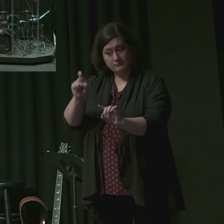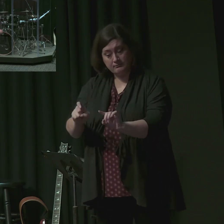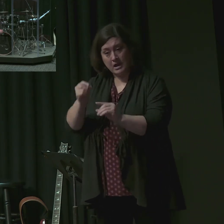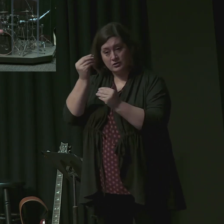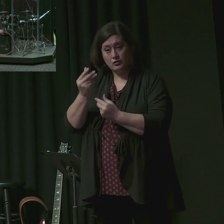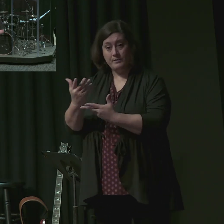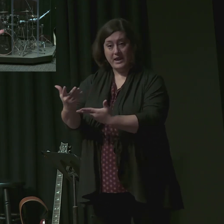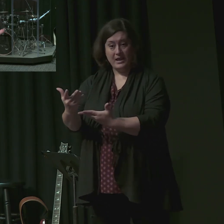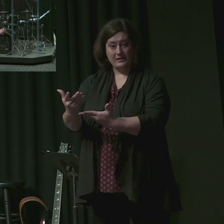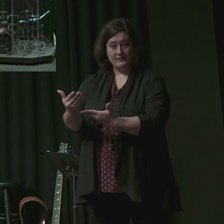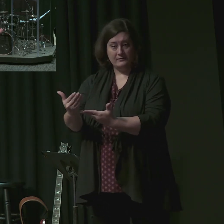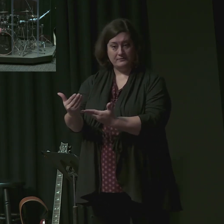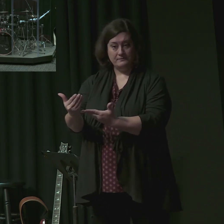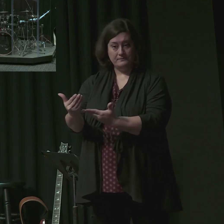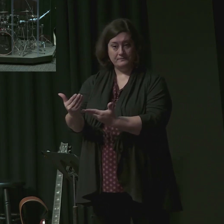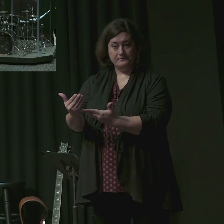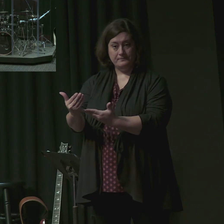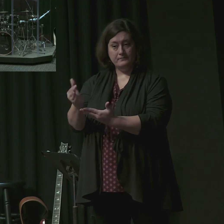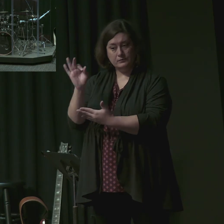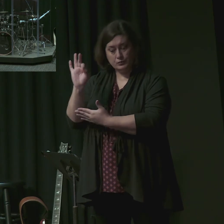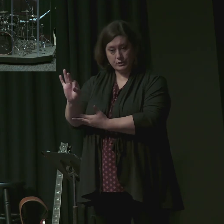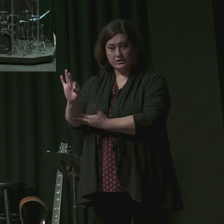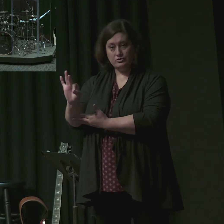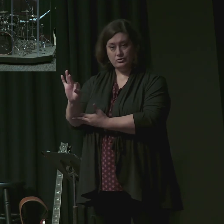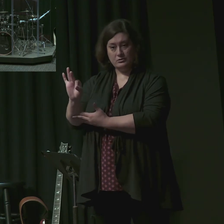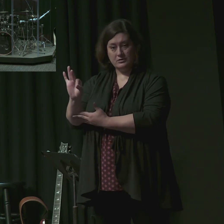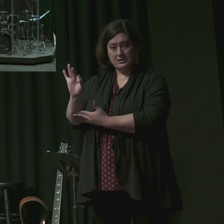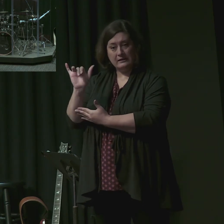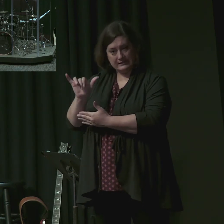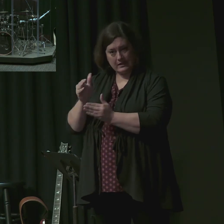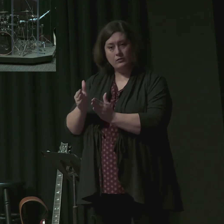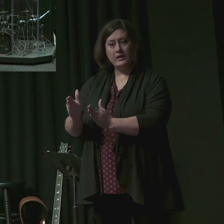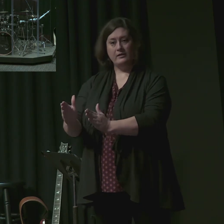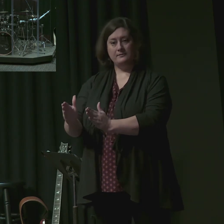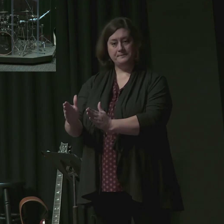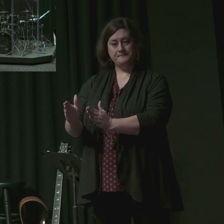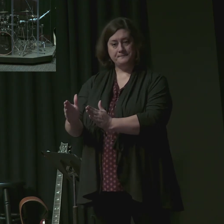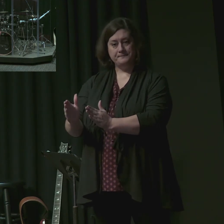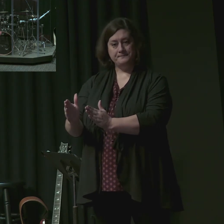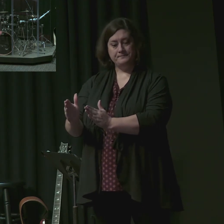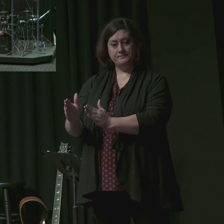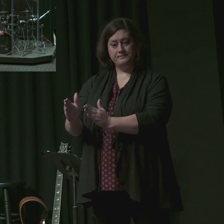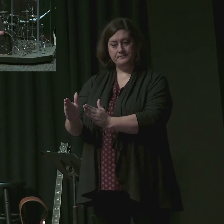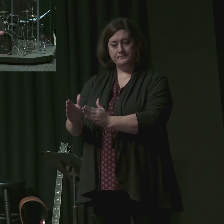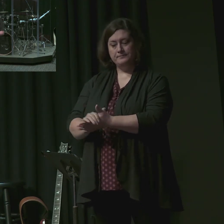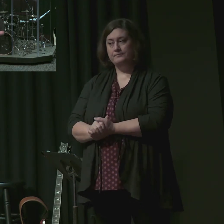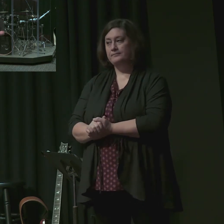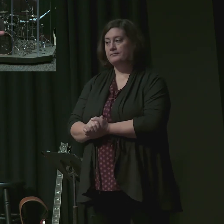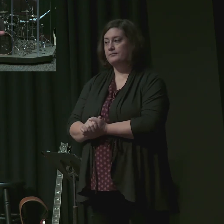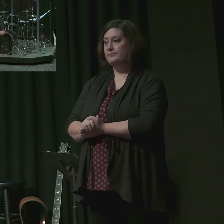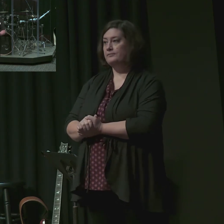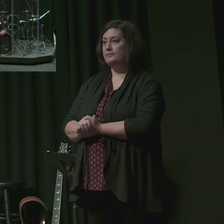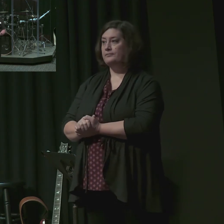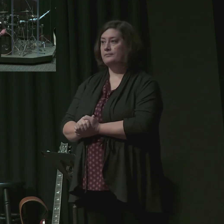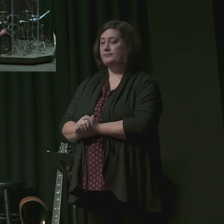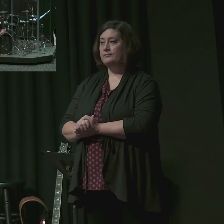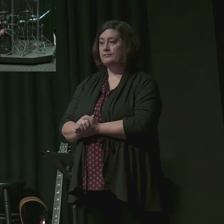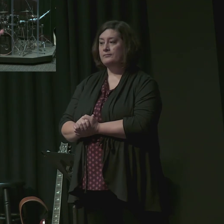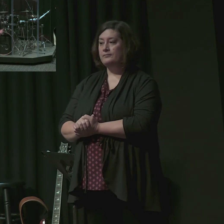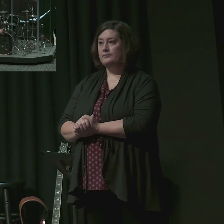You are to strive for authenticity that bleeds over the text you are studying and